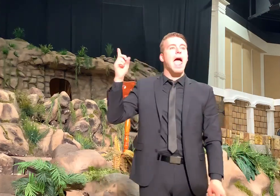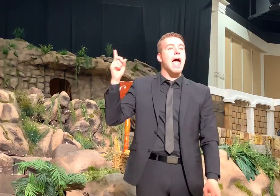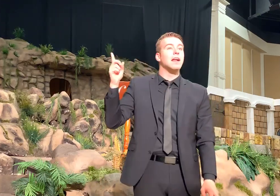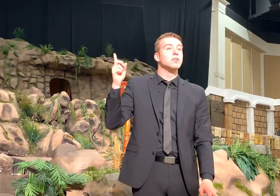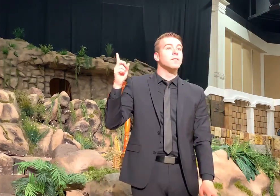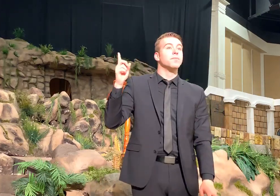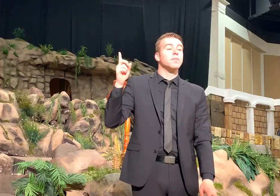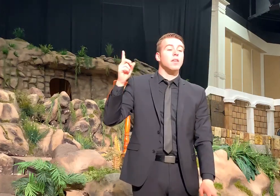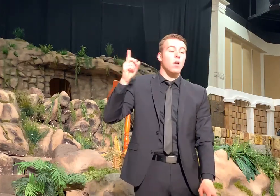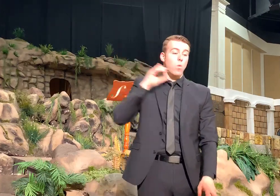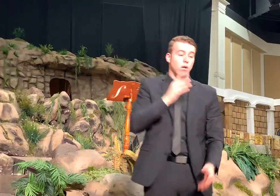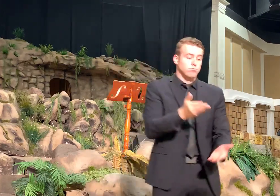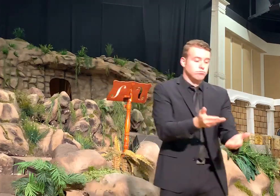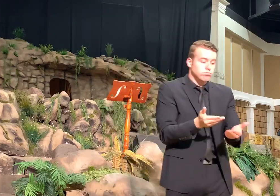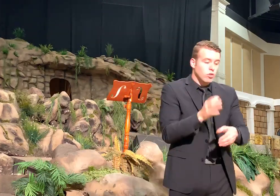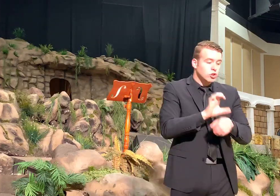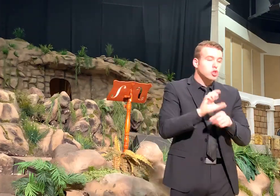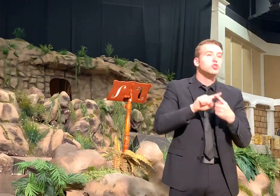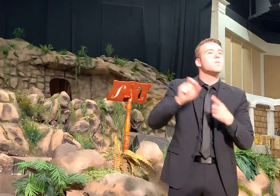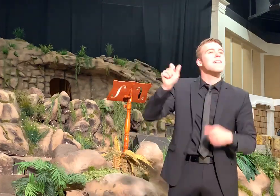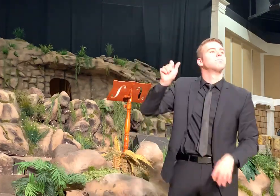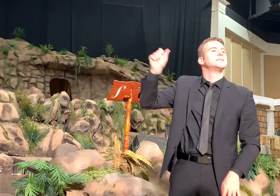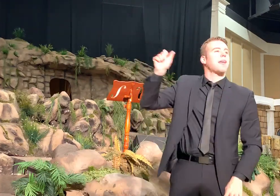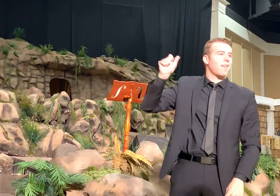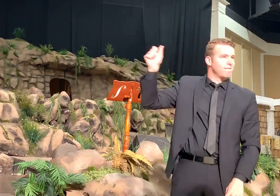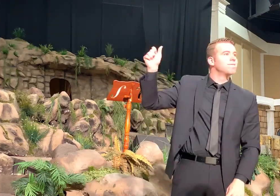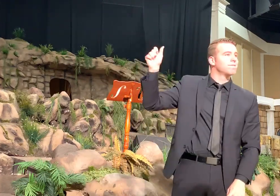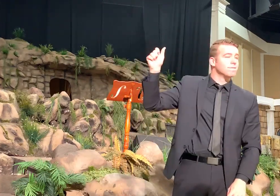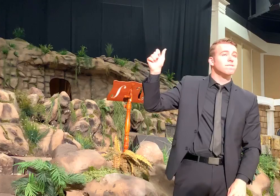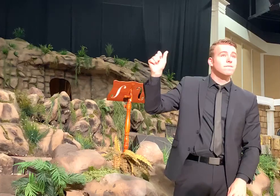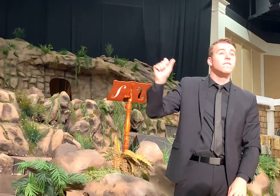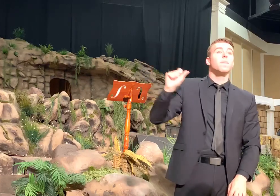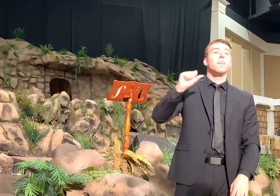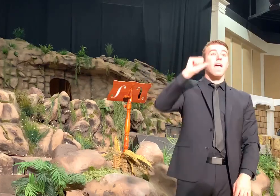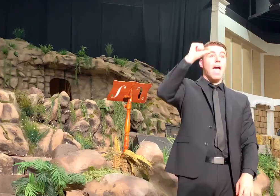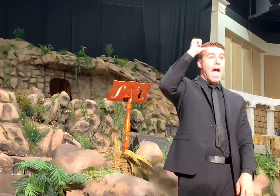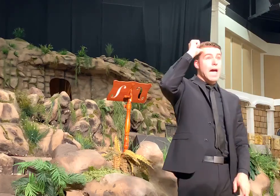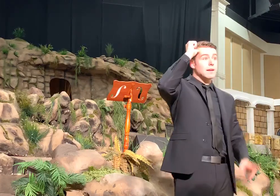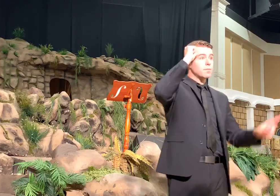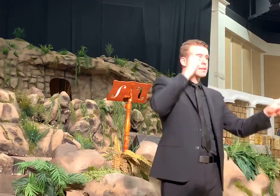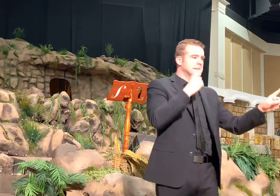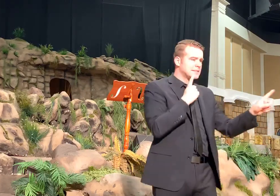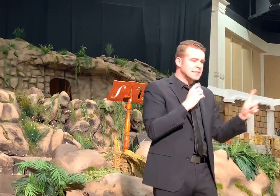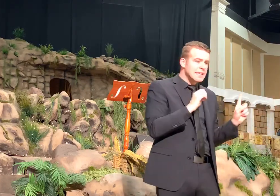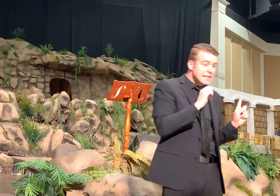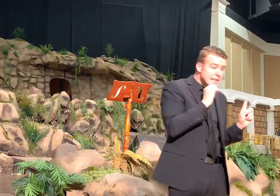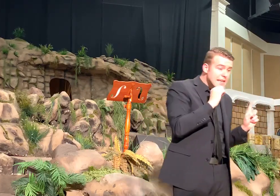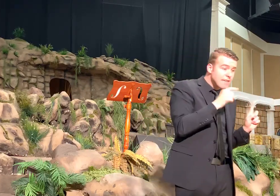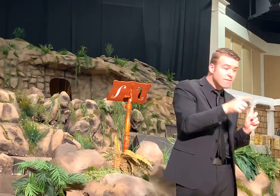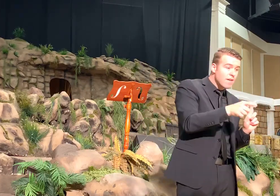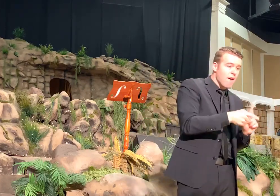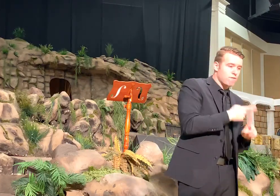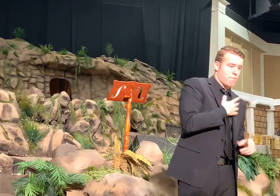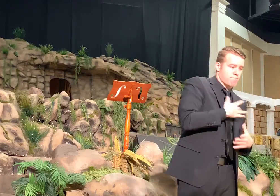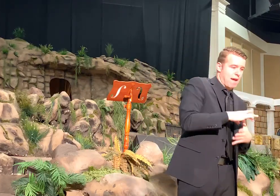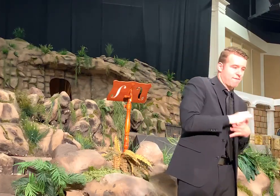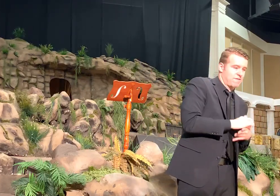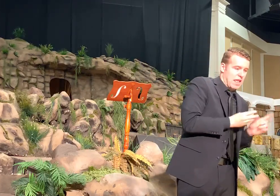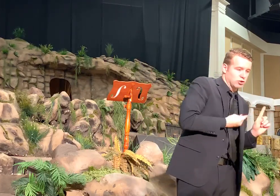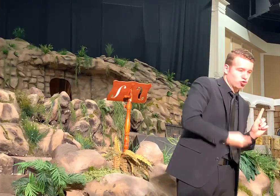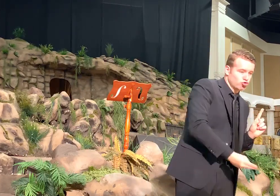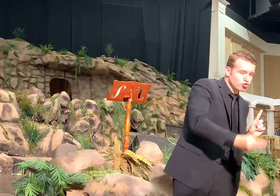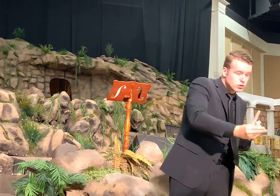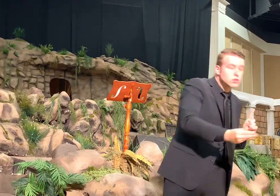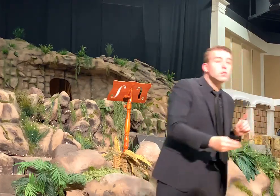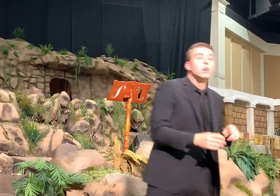the church to himself. We read it tonight. Amen. And Adam says Eve is flesh of my flesh. And